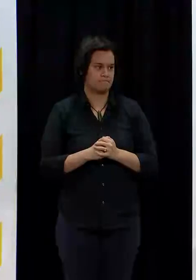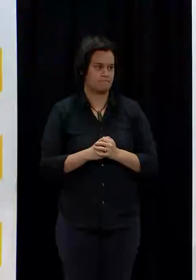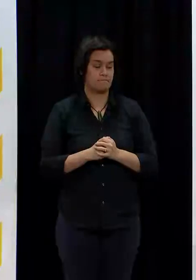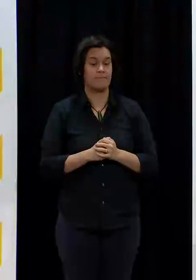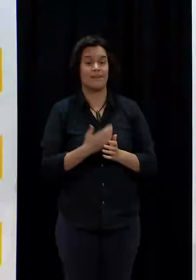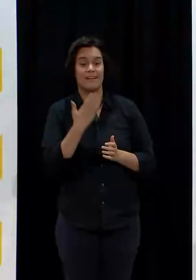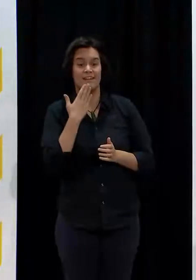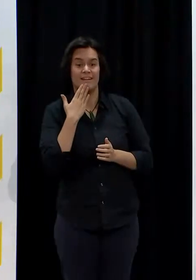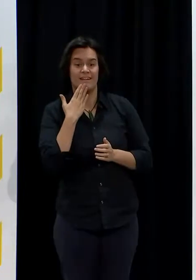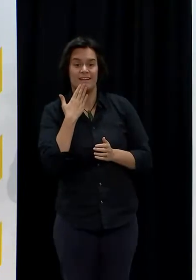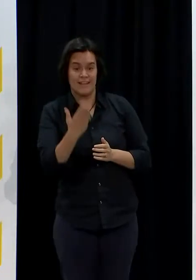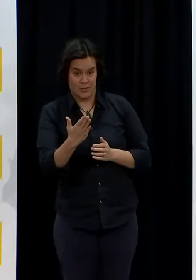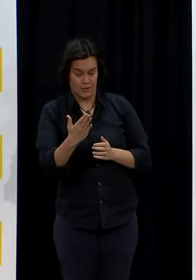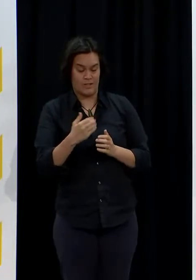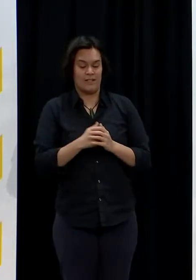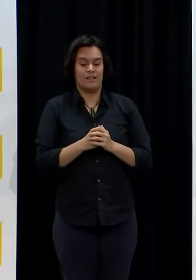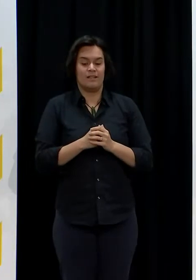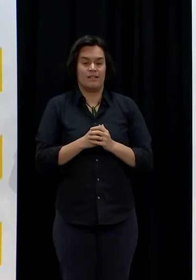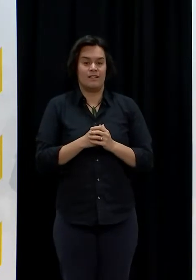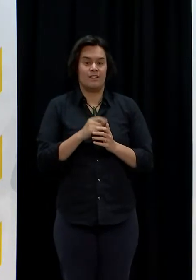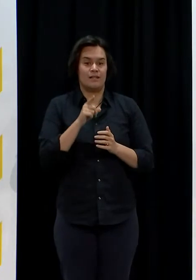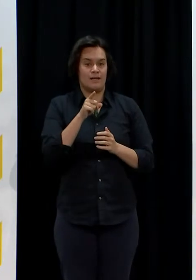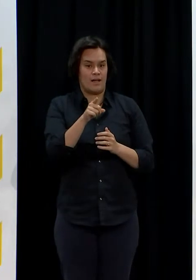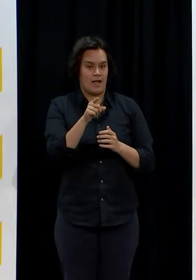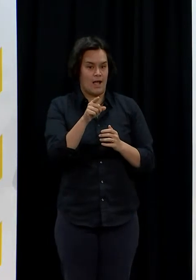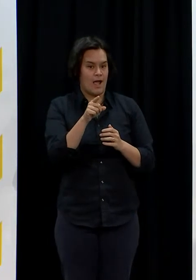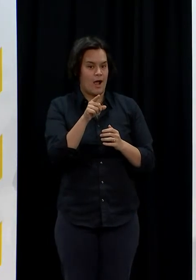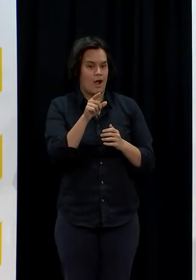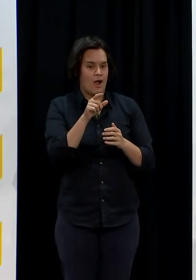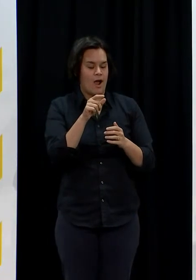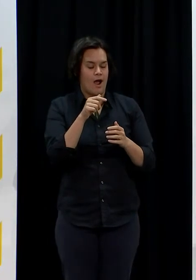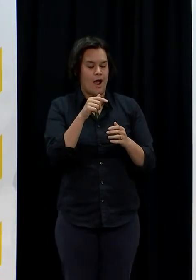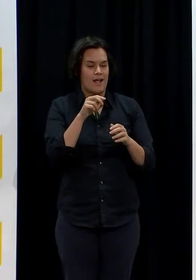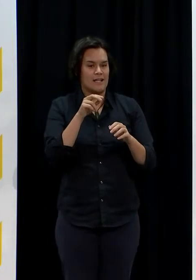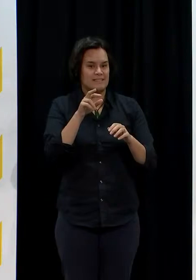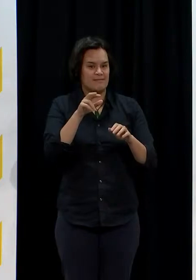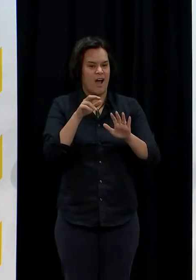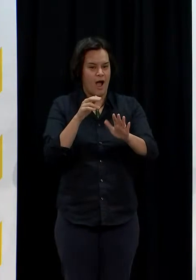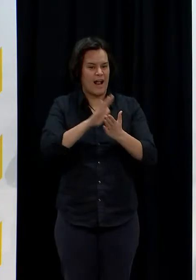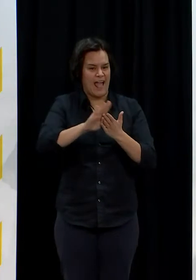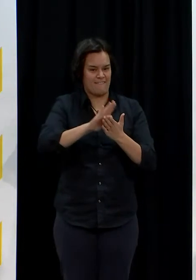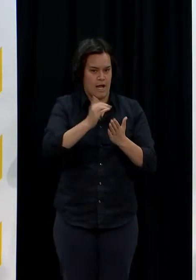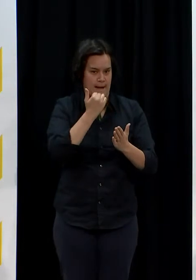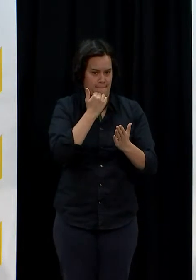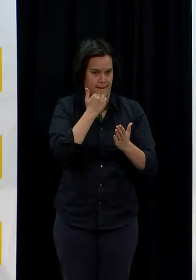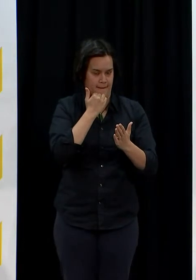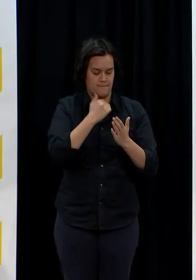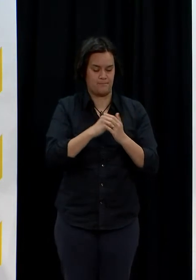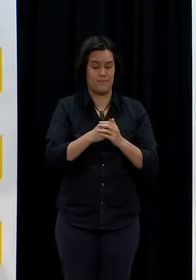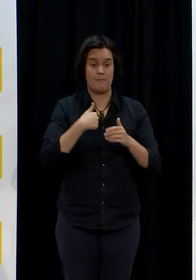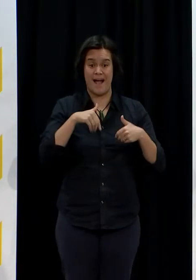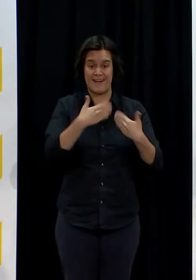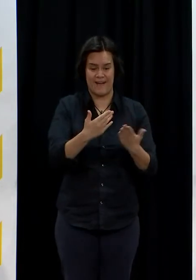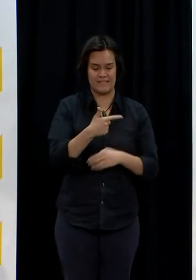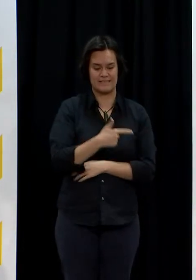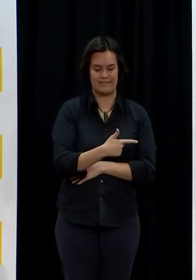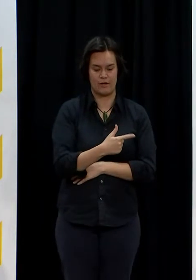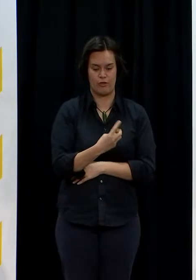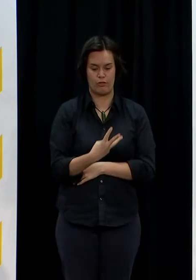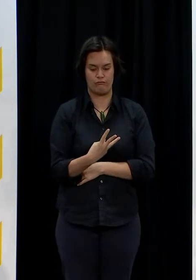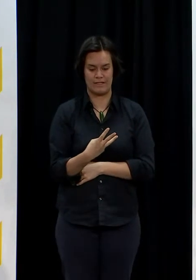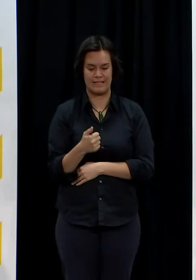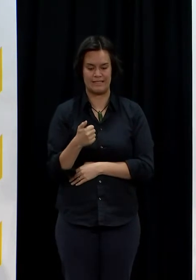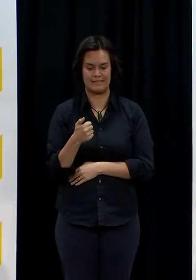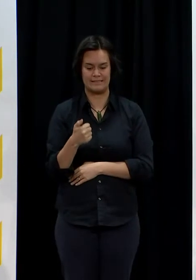Thank you and I'm going to start with just a correction of the numbers which is not a question you asked but the number I gave 736 total